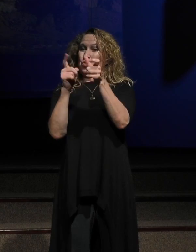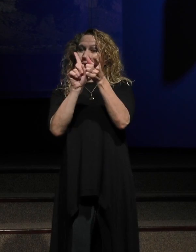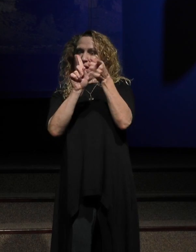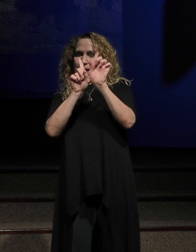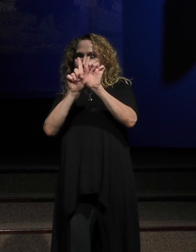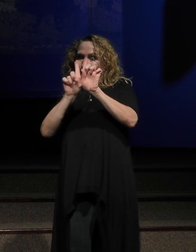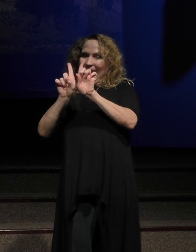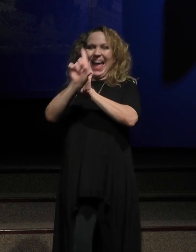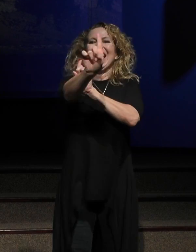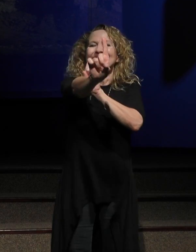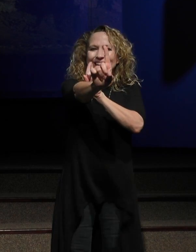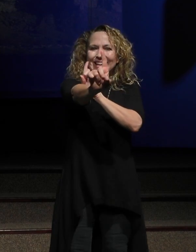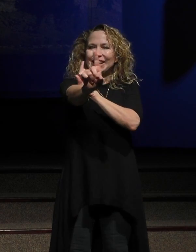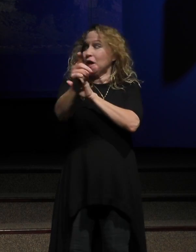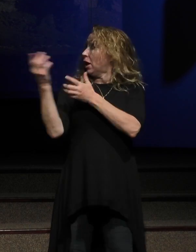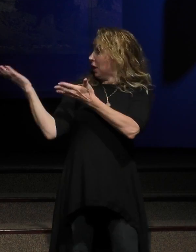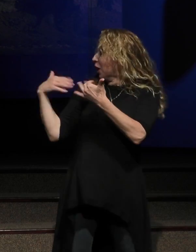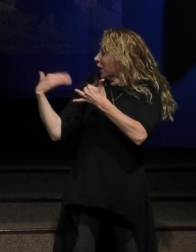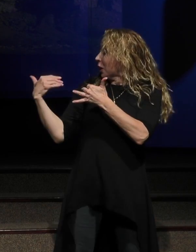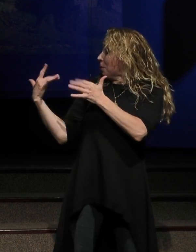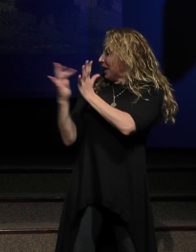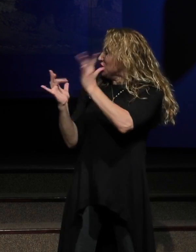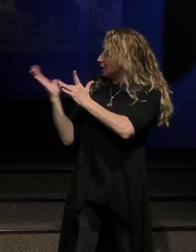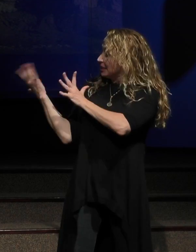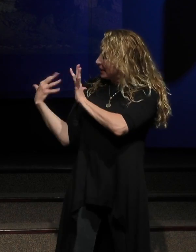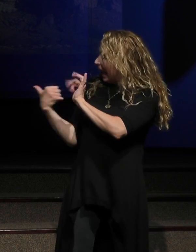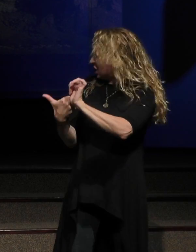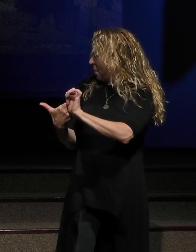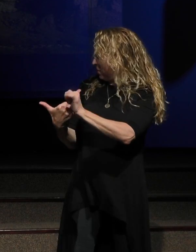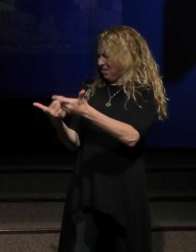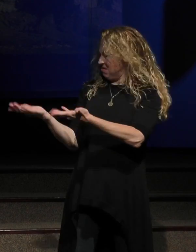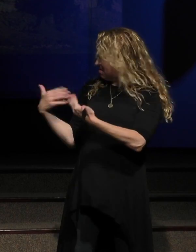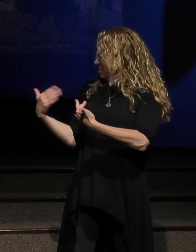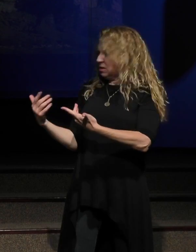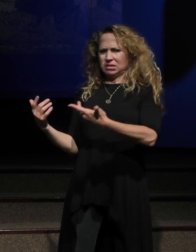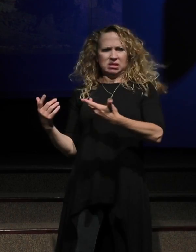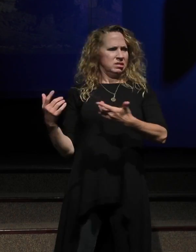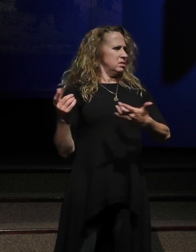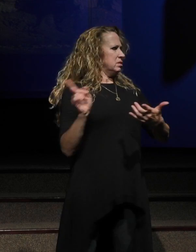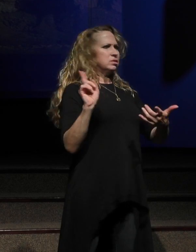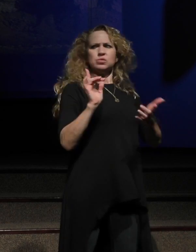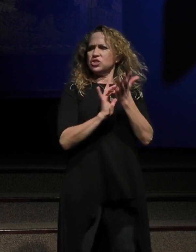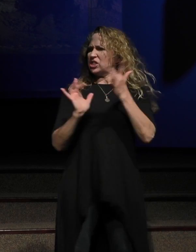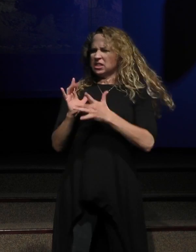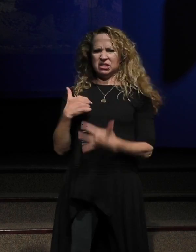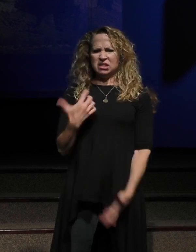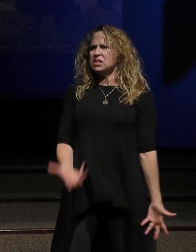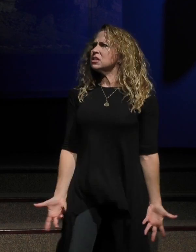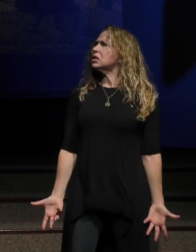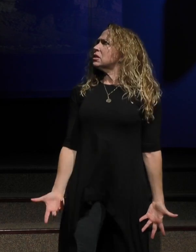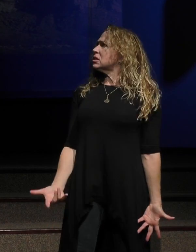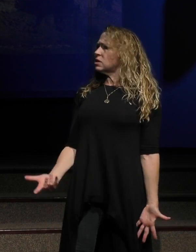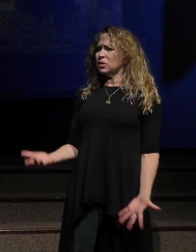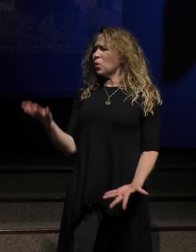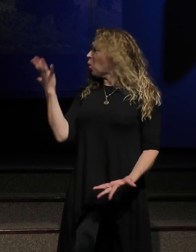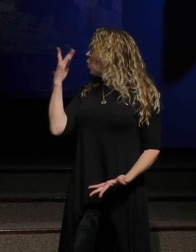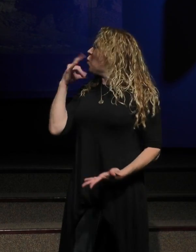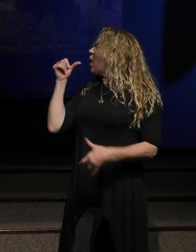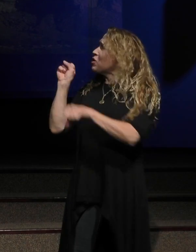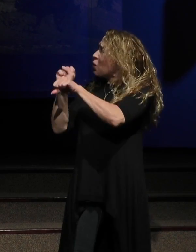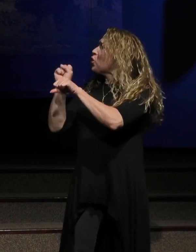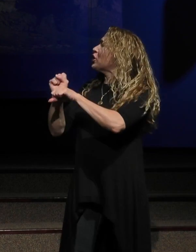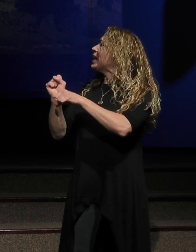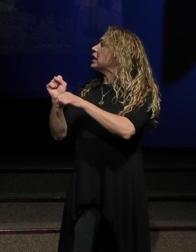walk with him. I run ahead of him. And when I run ahead of him, I begin to wonder, where is he? And I get mad. Why aren't you working?